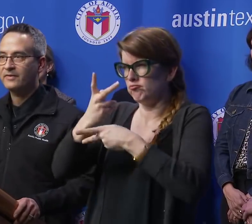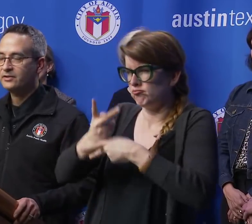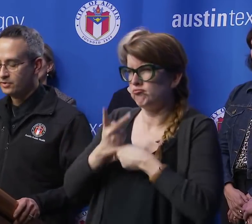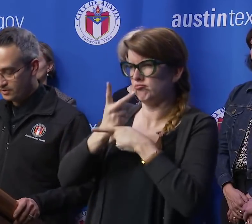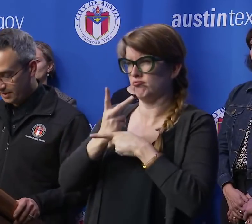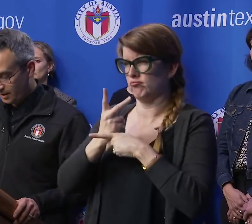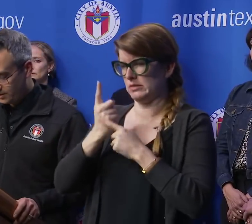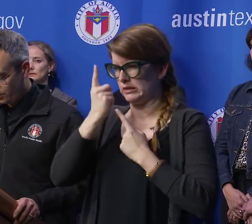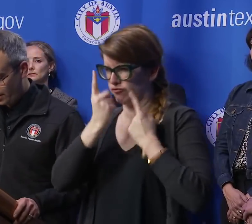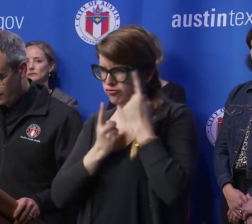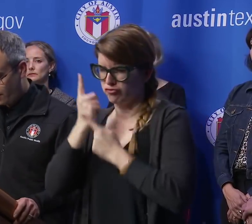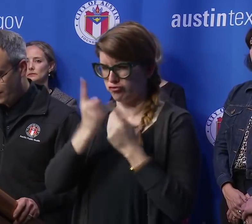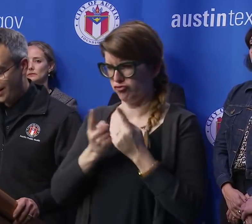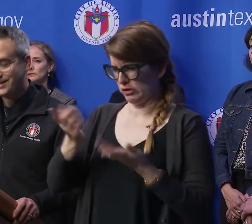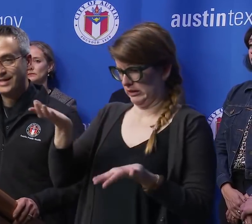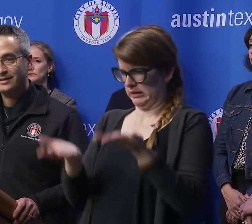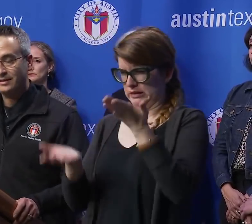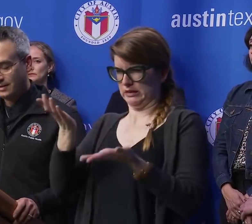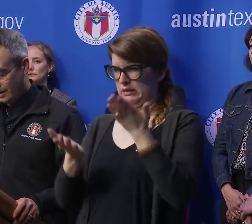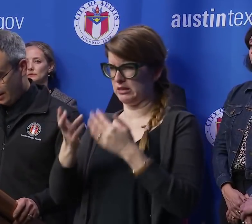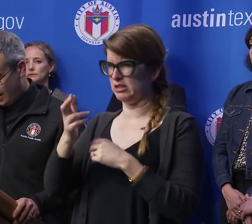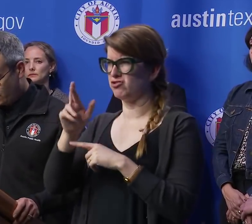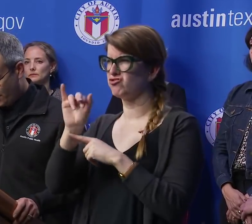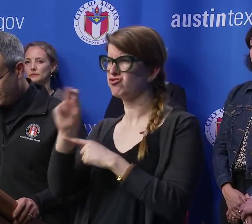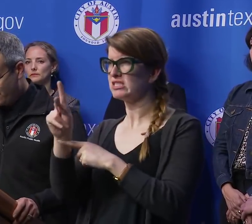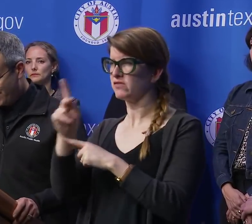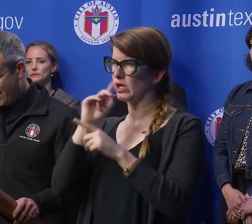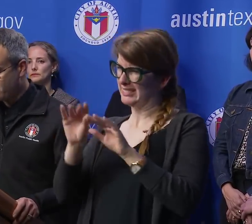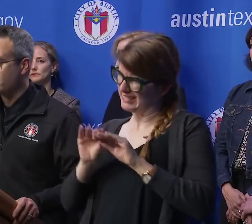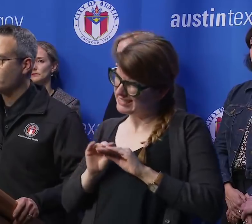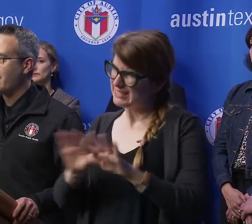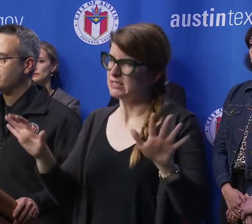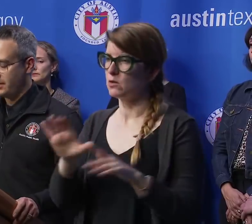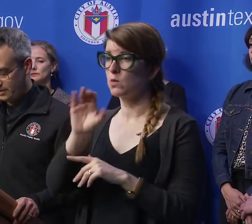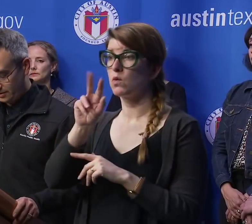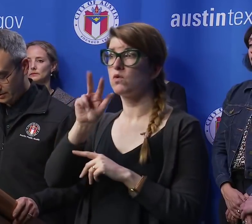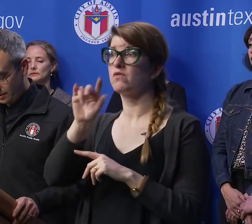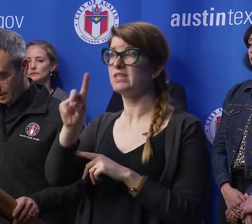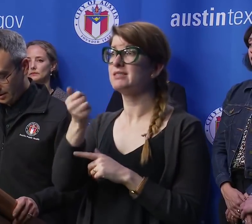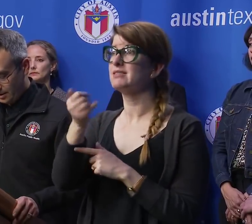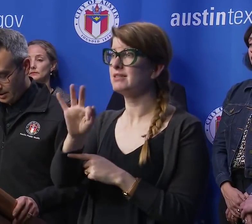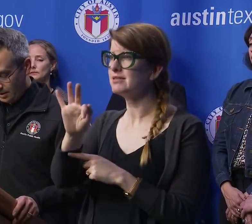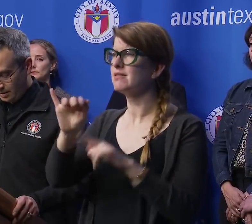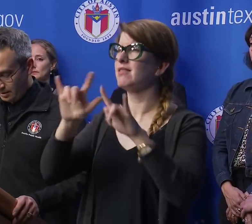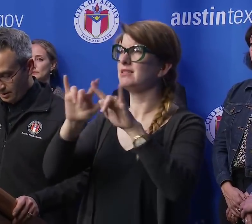risk of introducing a spread of COVID-19 as well as the mitigation strategies